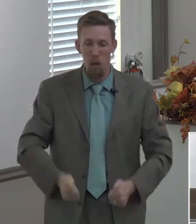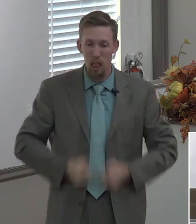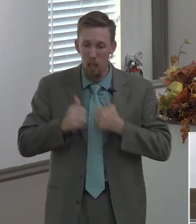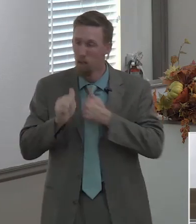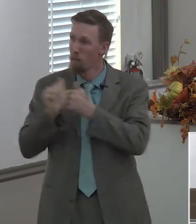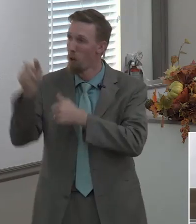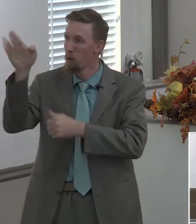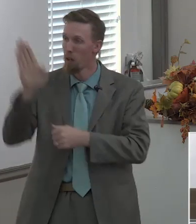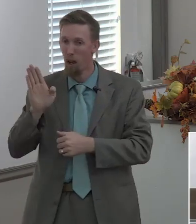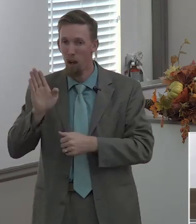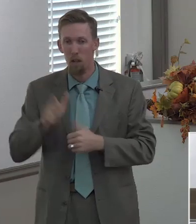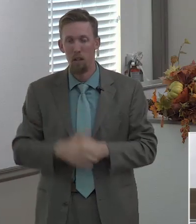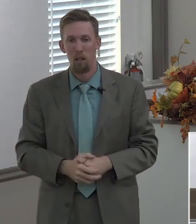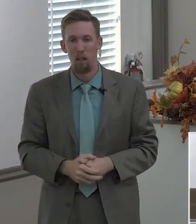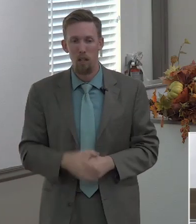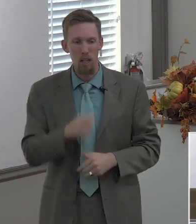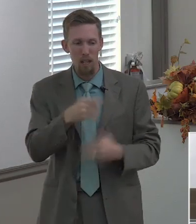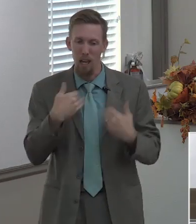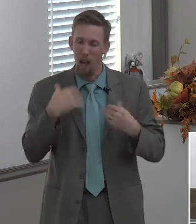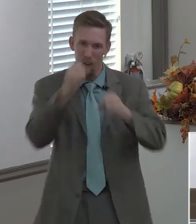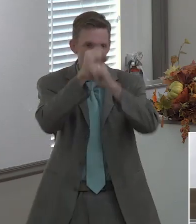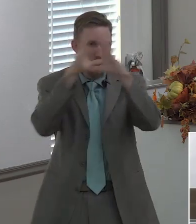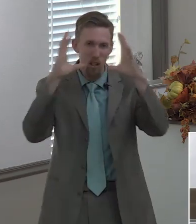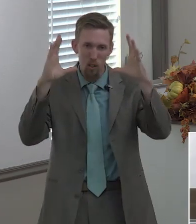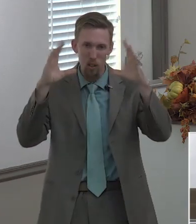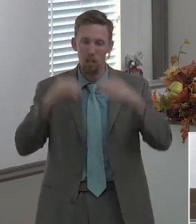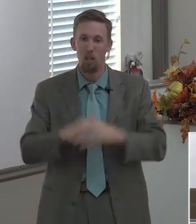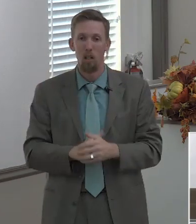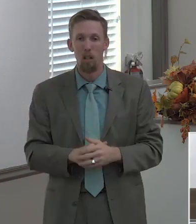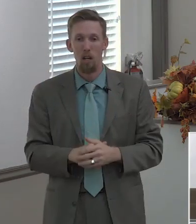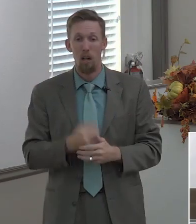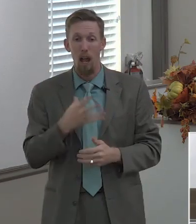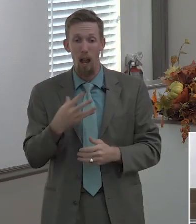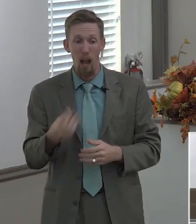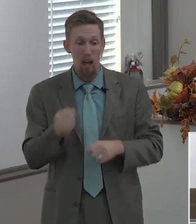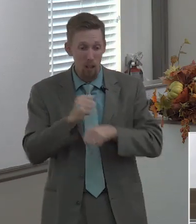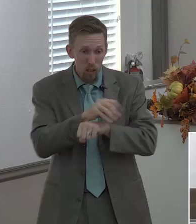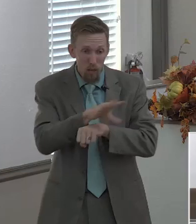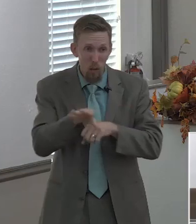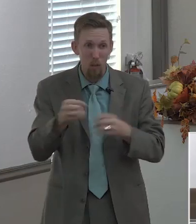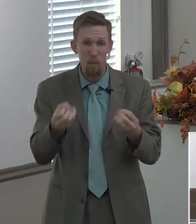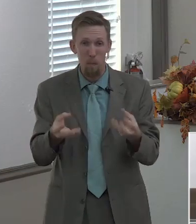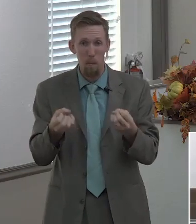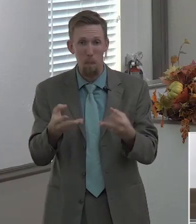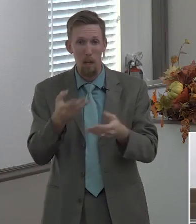he was a man of great vision i must say but so were the people that were affected